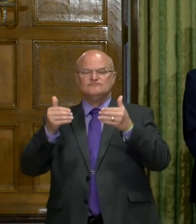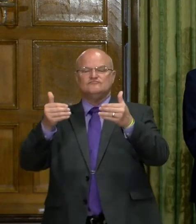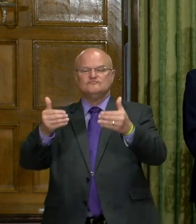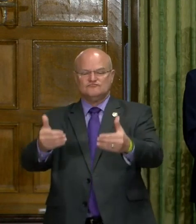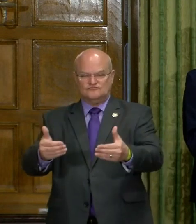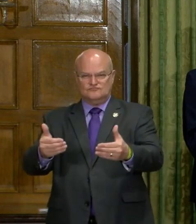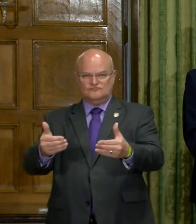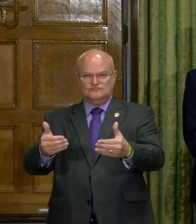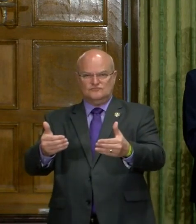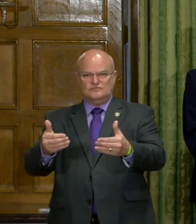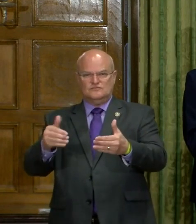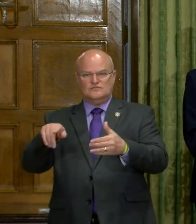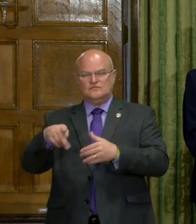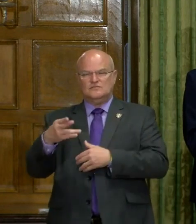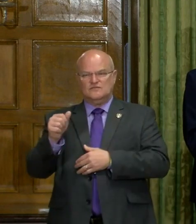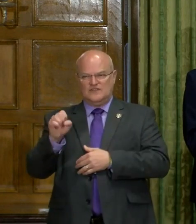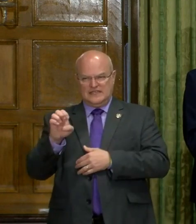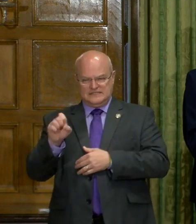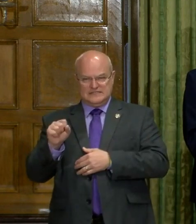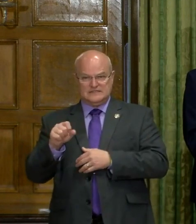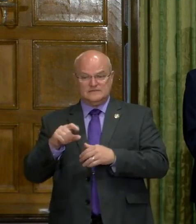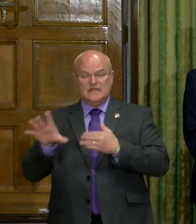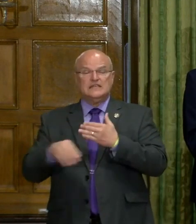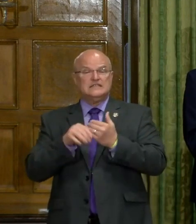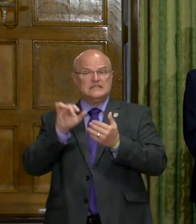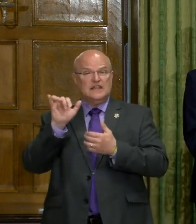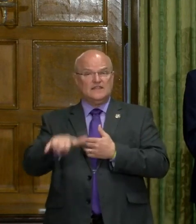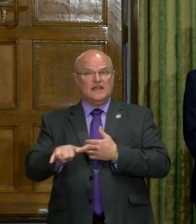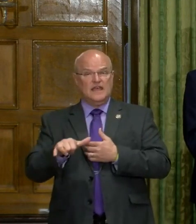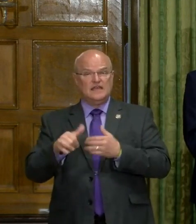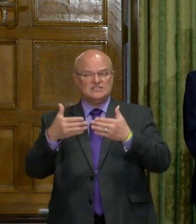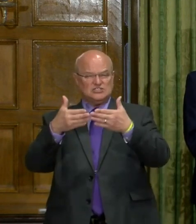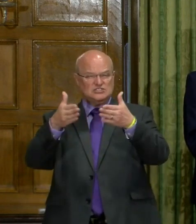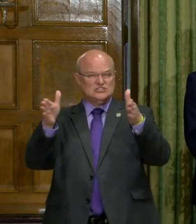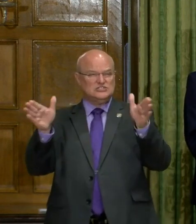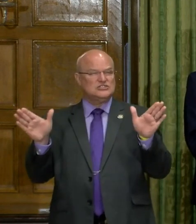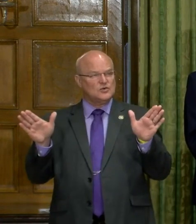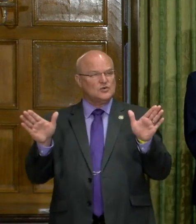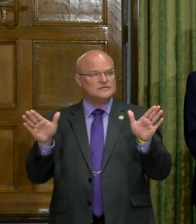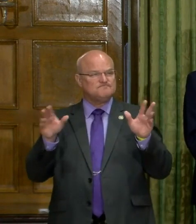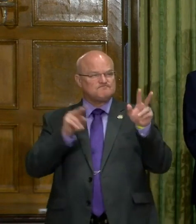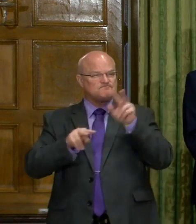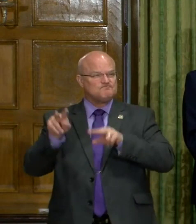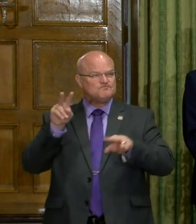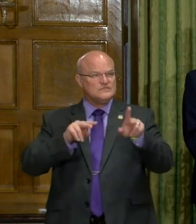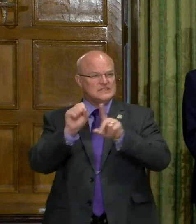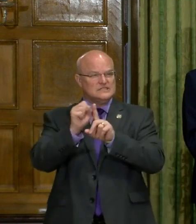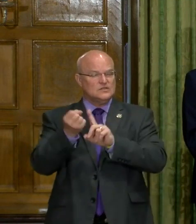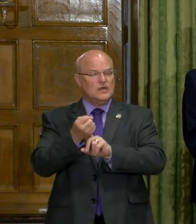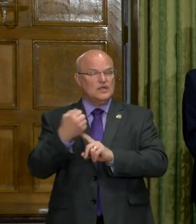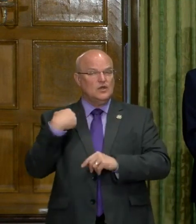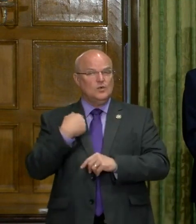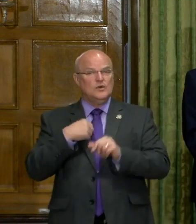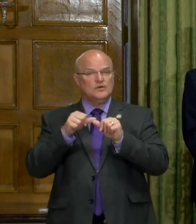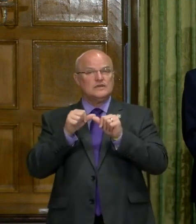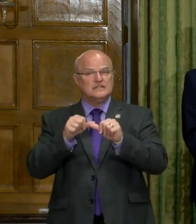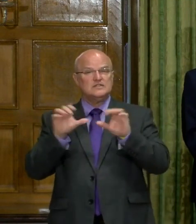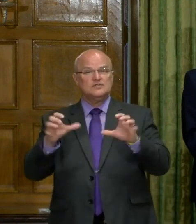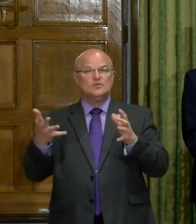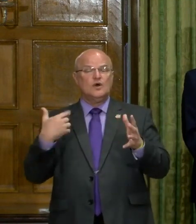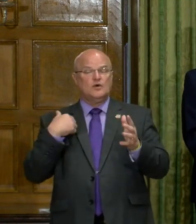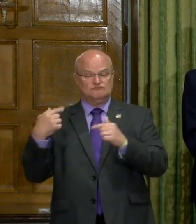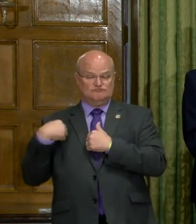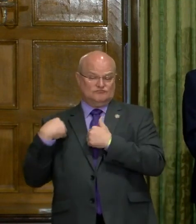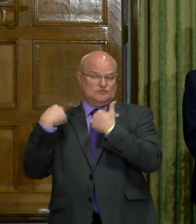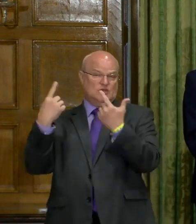and make some additional, additional changes. In addition to that sort of general looking at the situation, we're going to continue to do